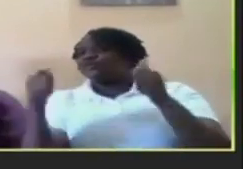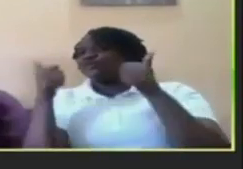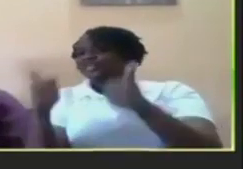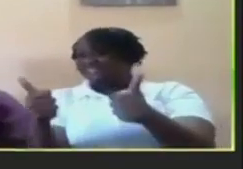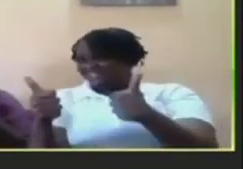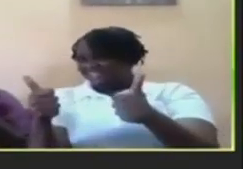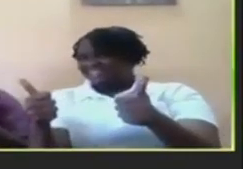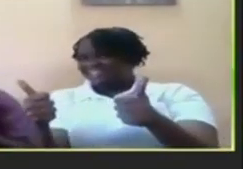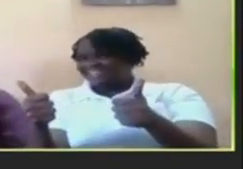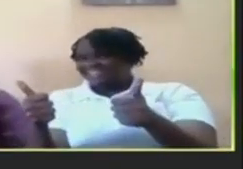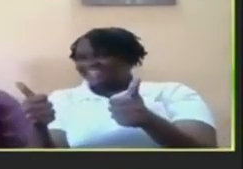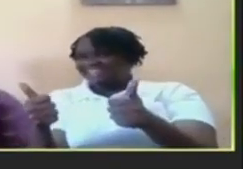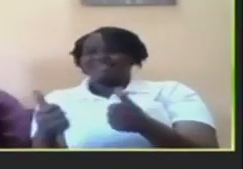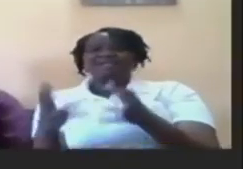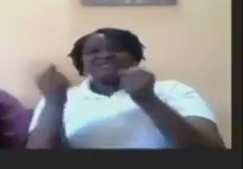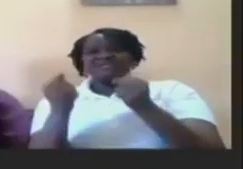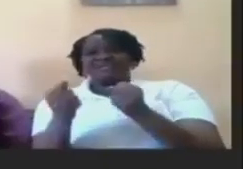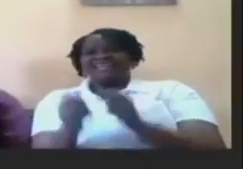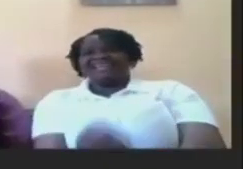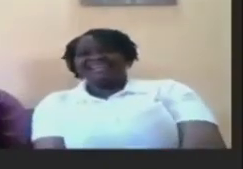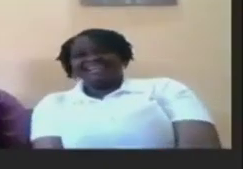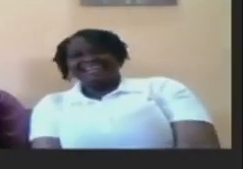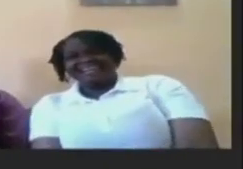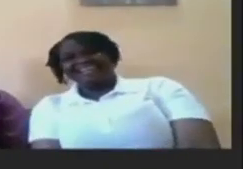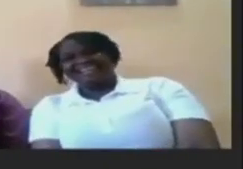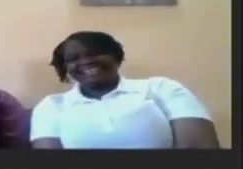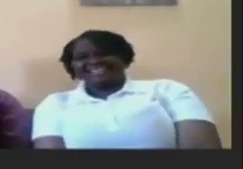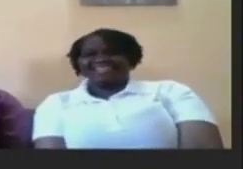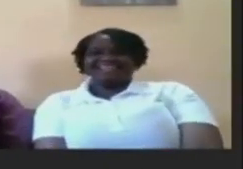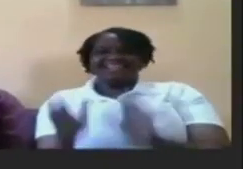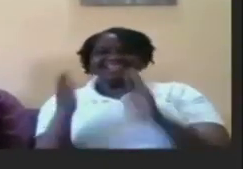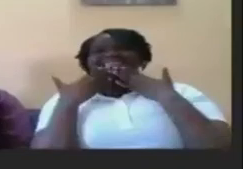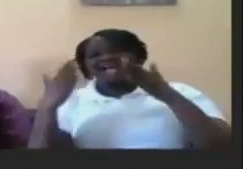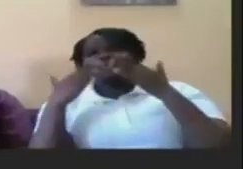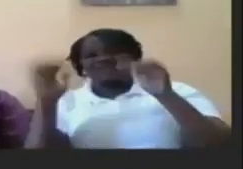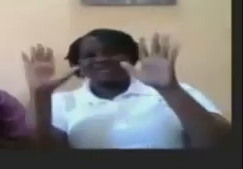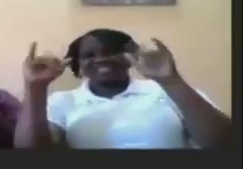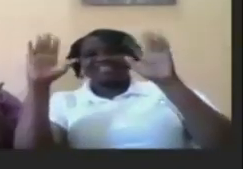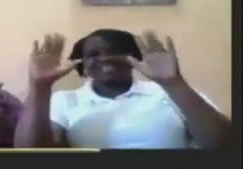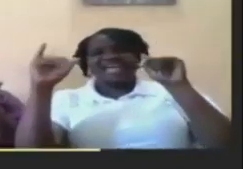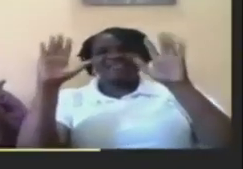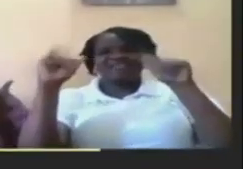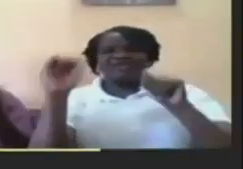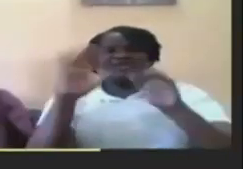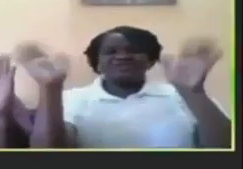true awesome thanks guys bye bye thank you bye